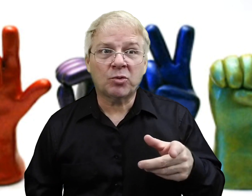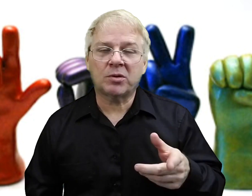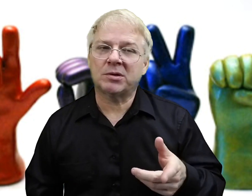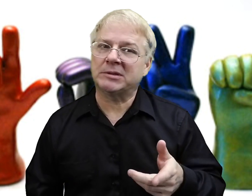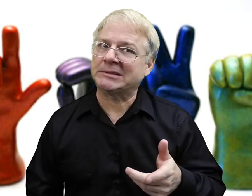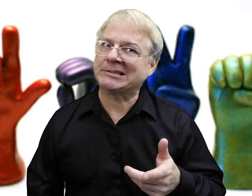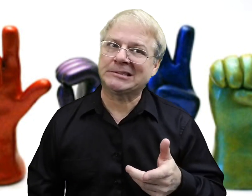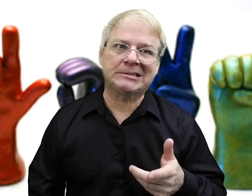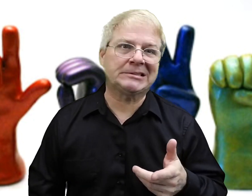accept you?